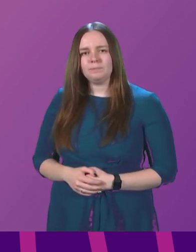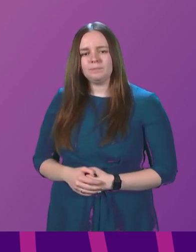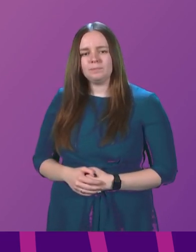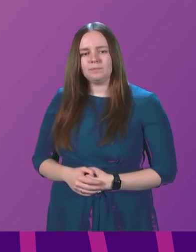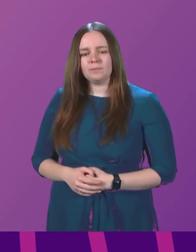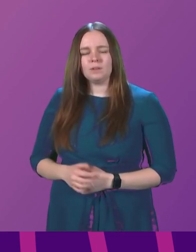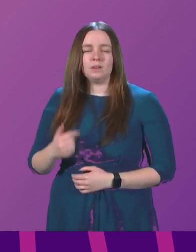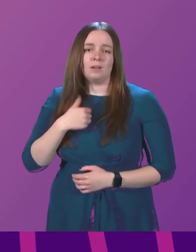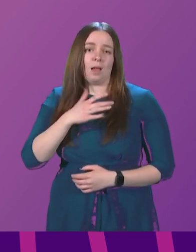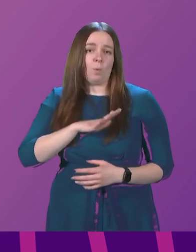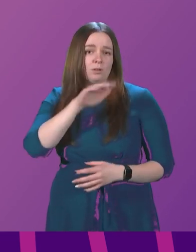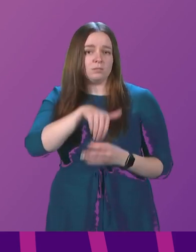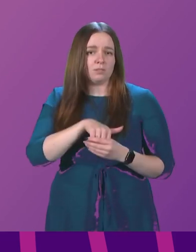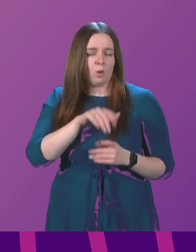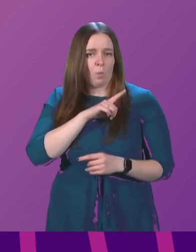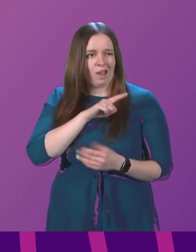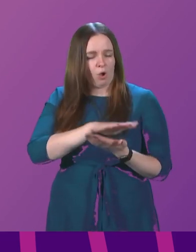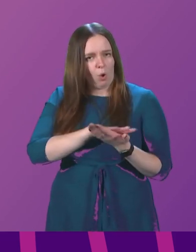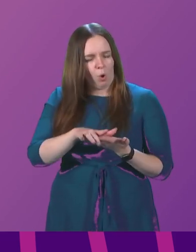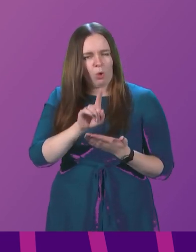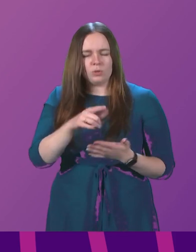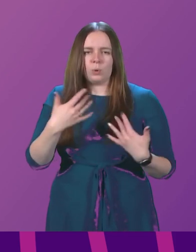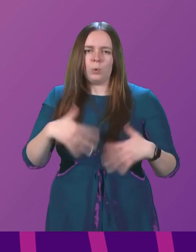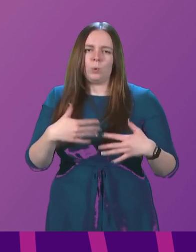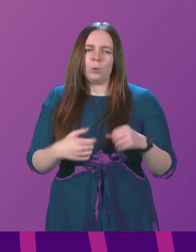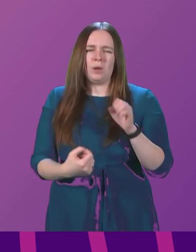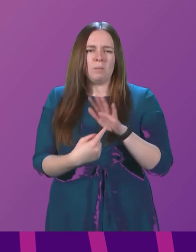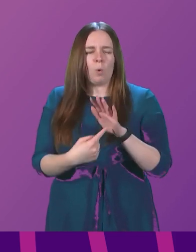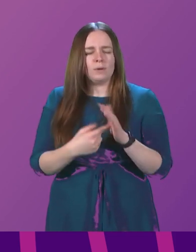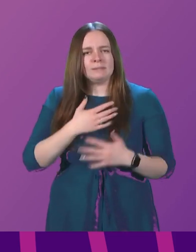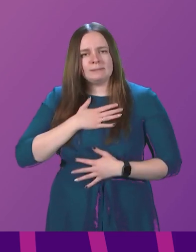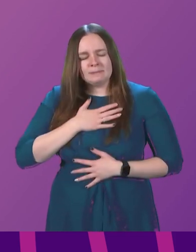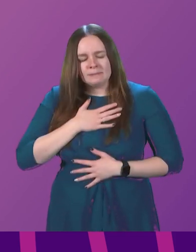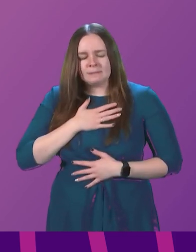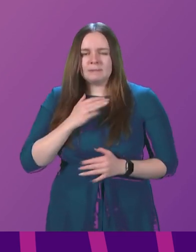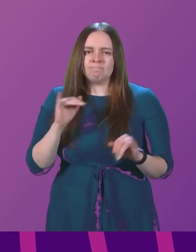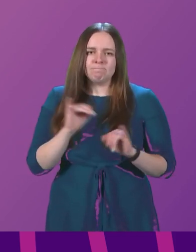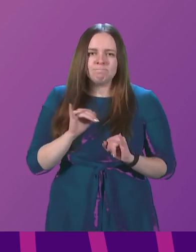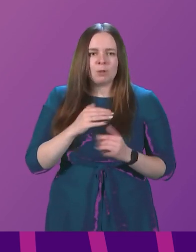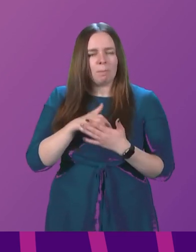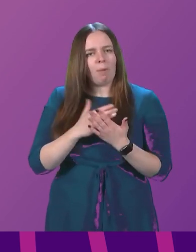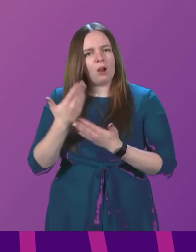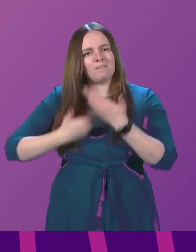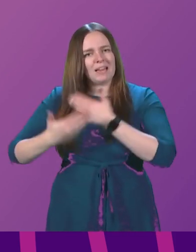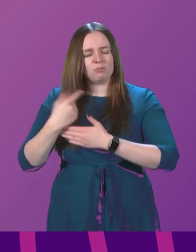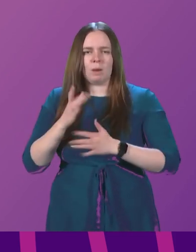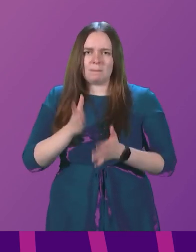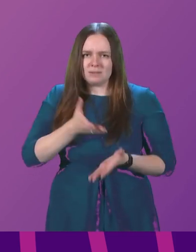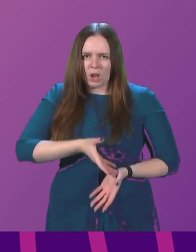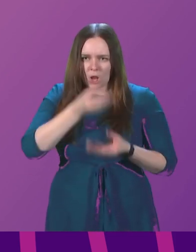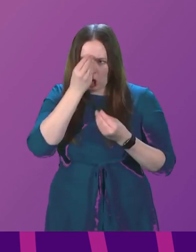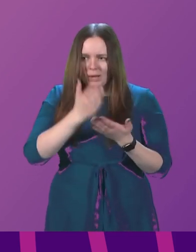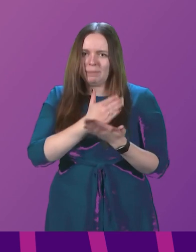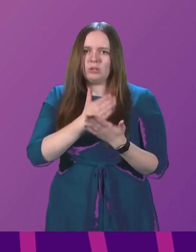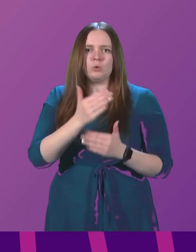I wanted to take part because the Holocaust is an incredibly important and devastating part of human history and we must learn from it to prevent anything like it from ever